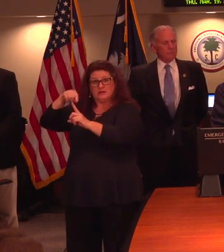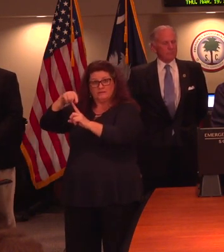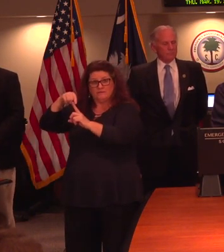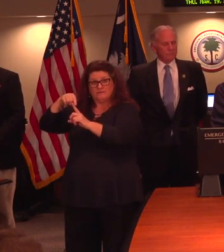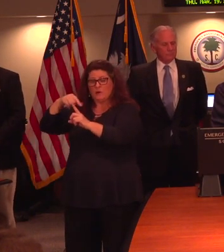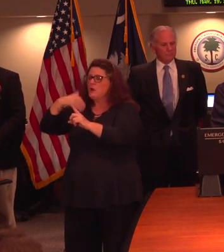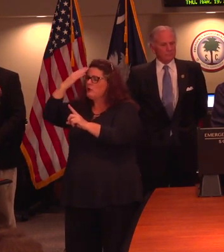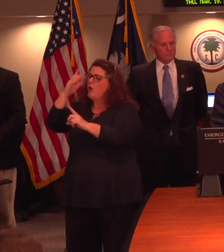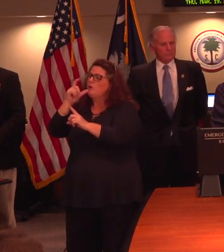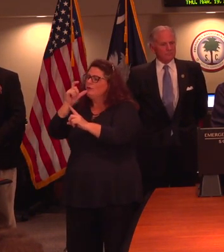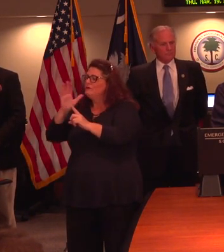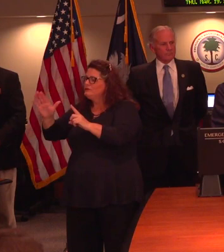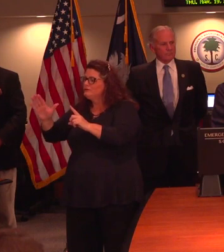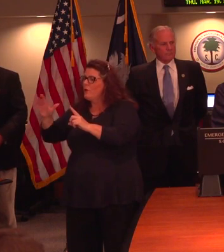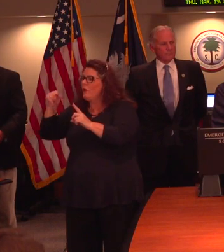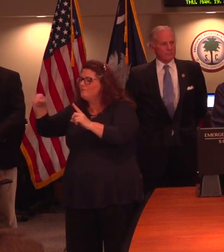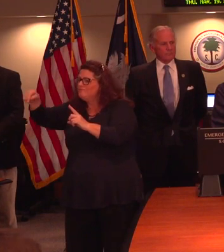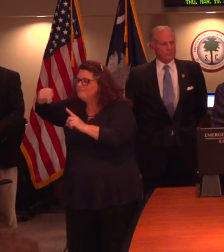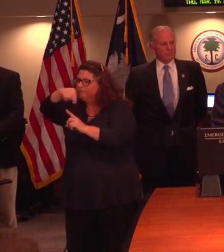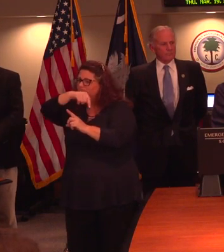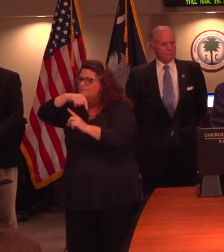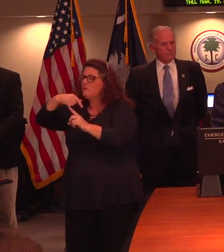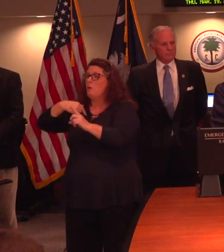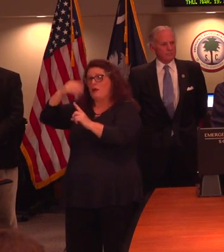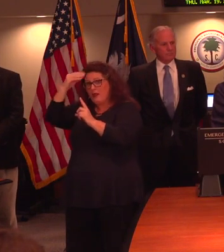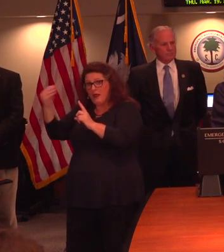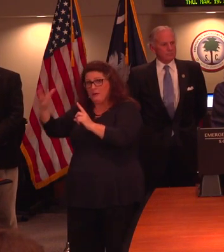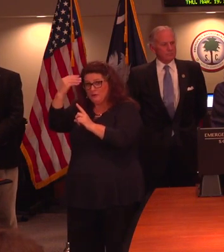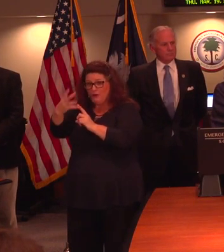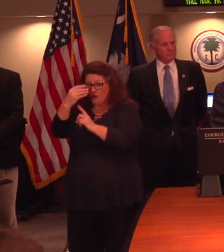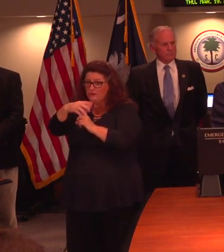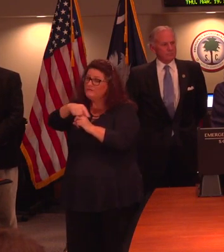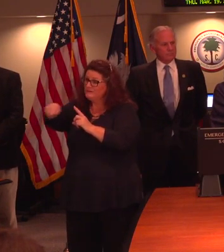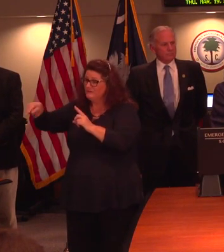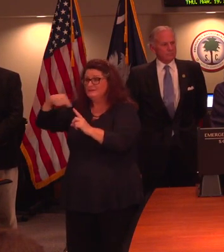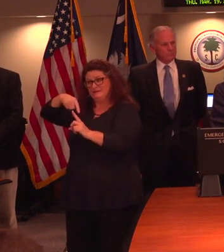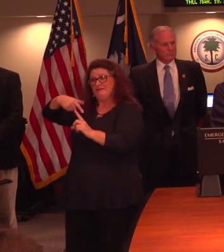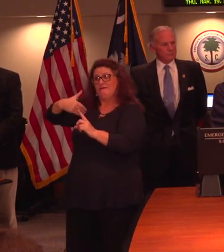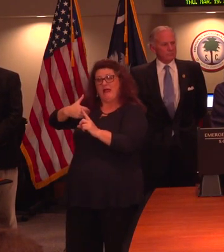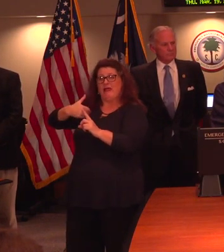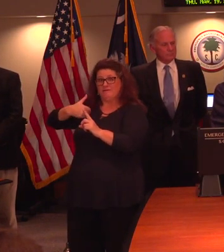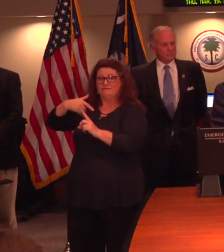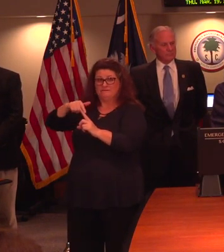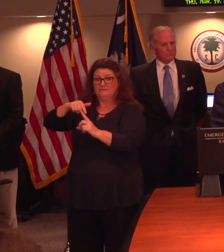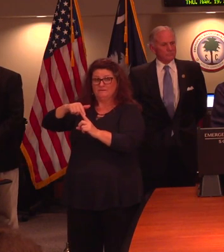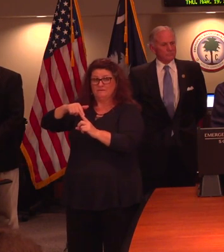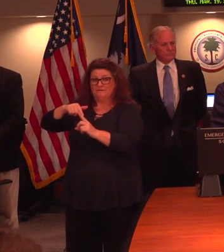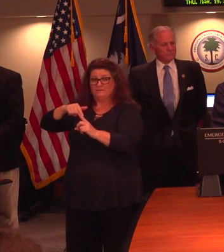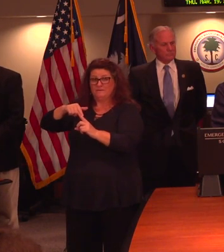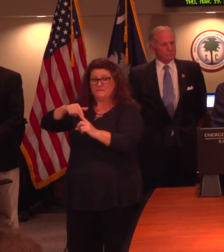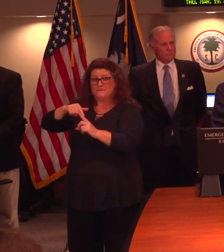contacts, and we announce those positive cases. And we will always provide the